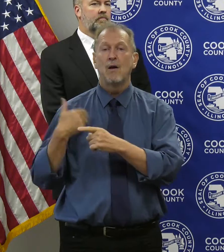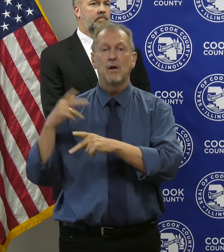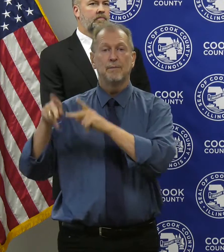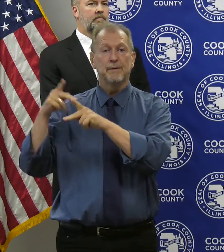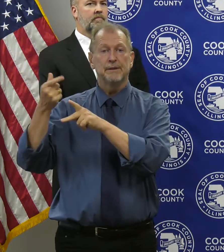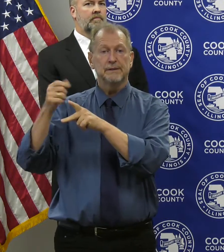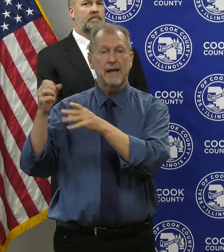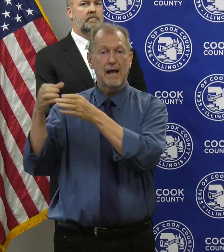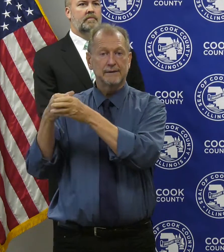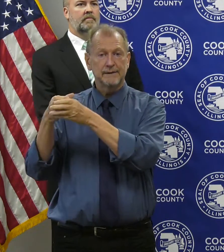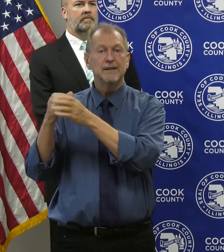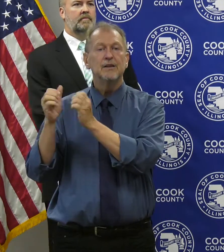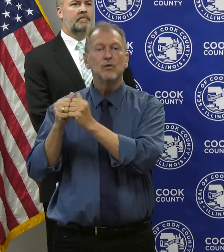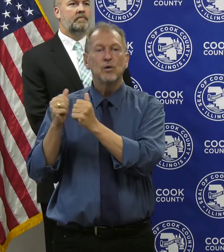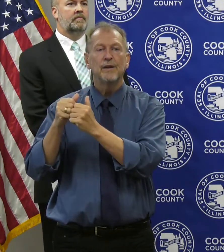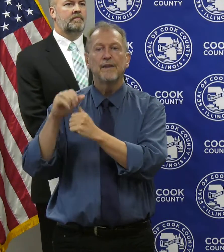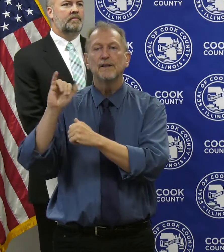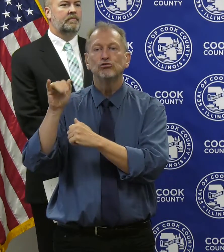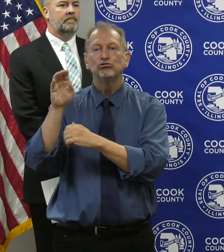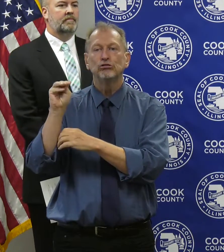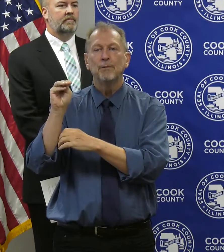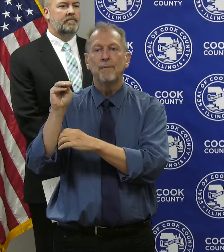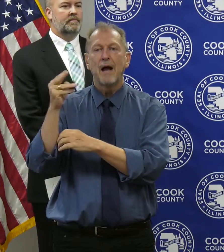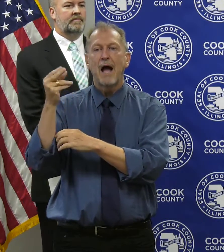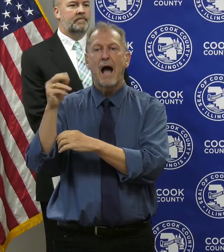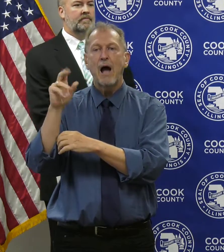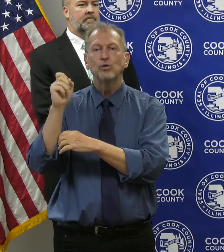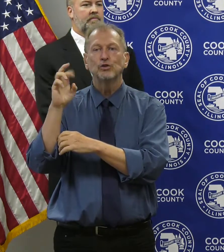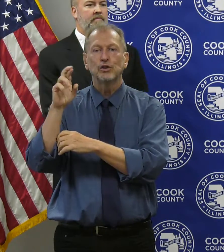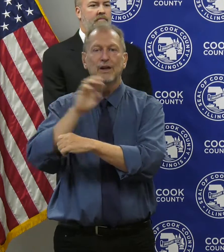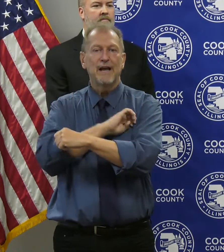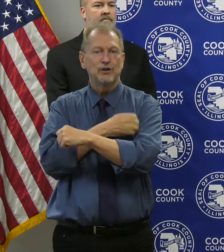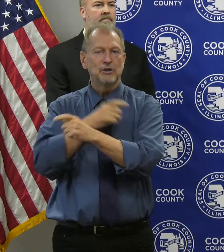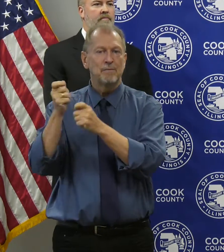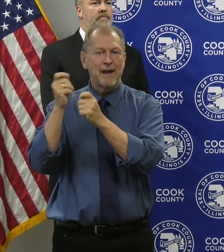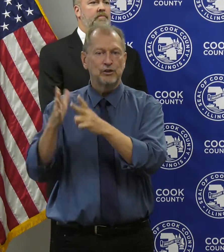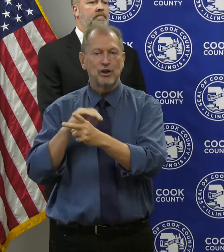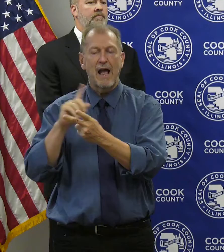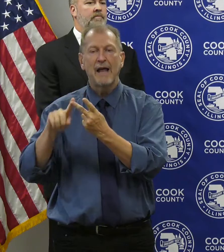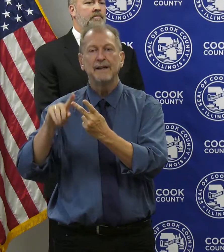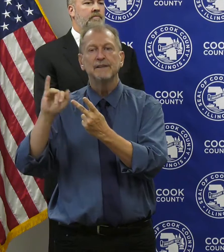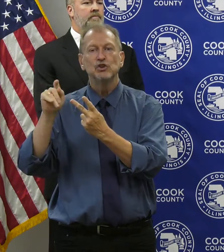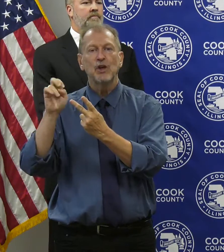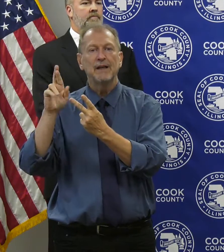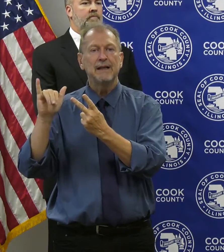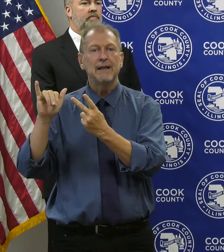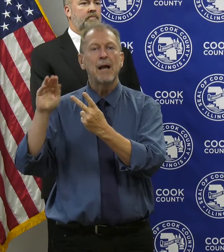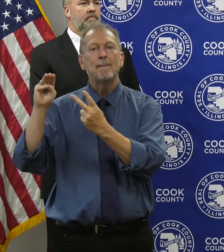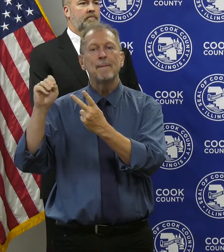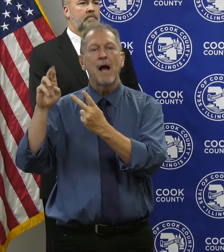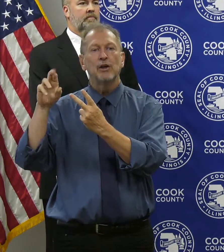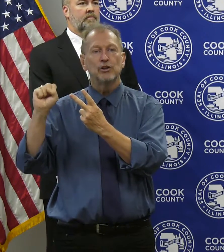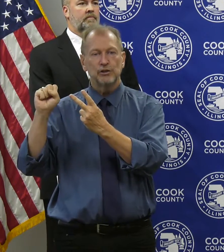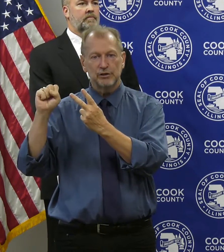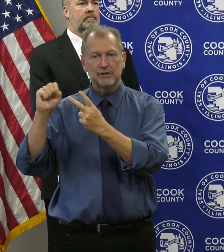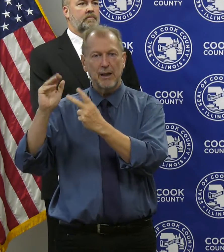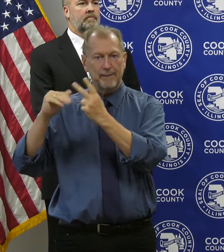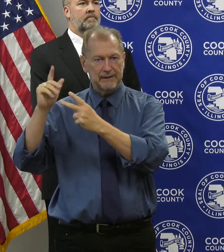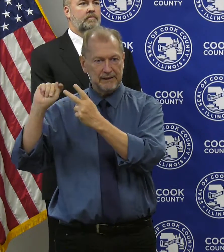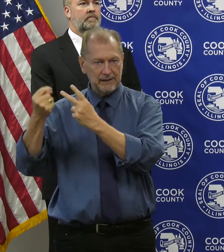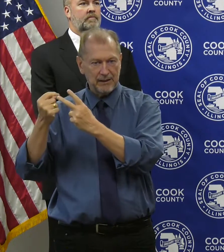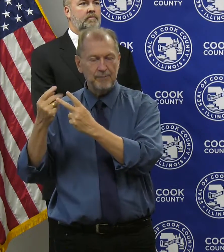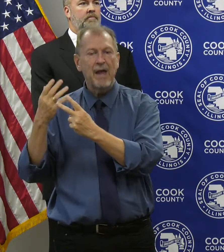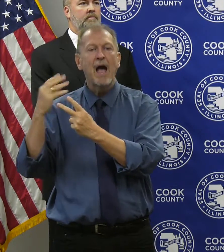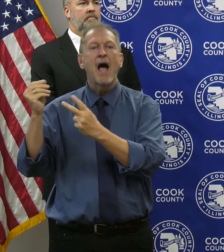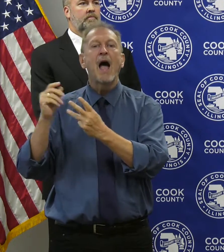including Jim Hauser, our energy manager, and Jamie Myers and the facilities team, and the managers,